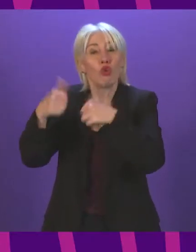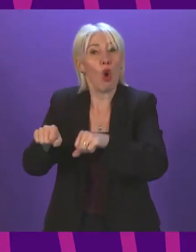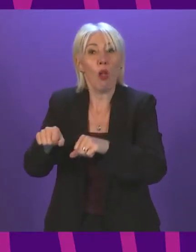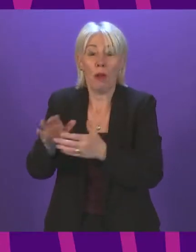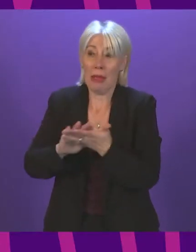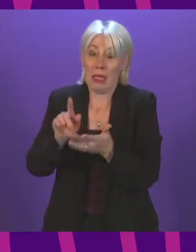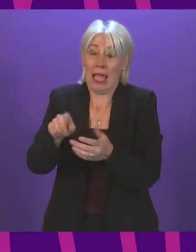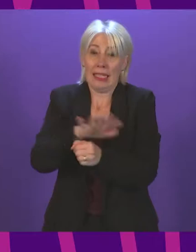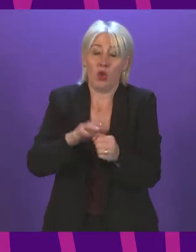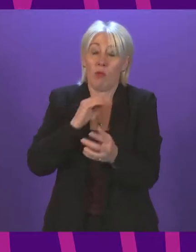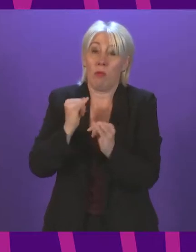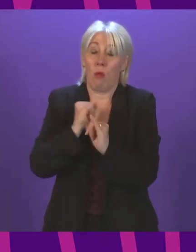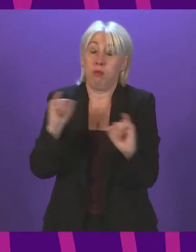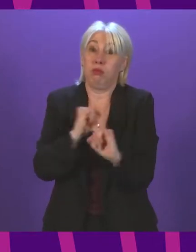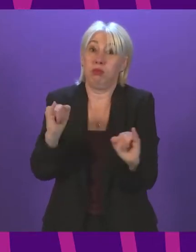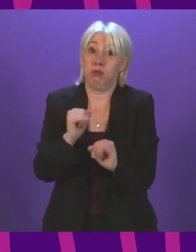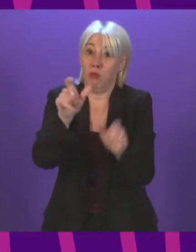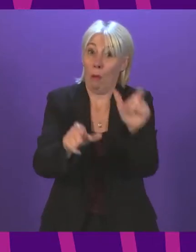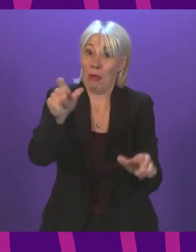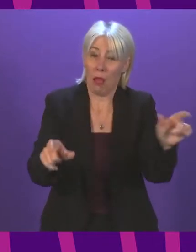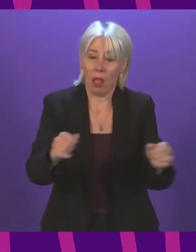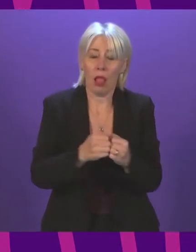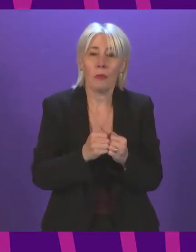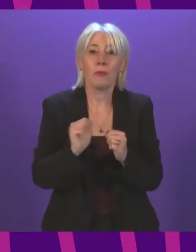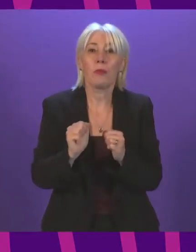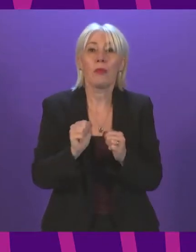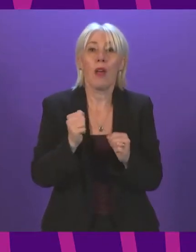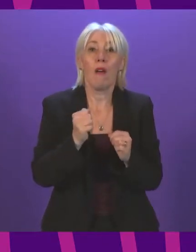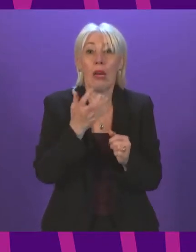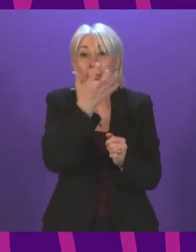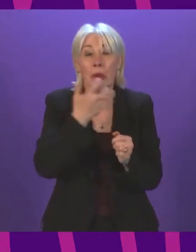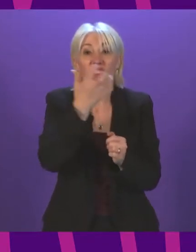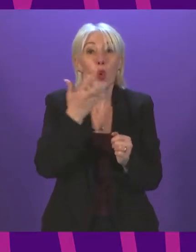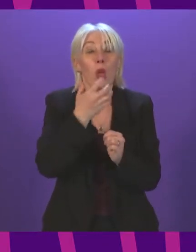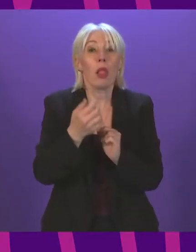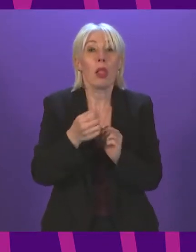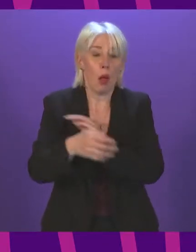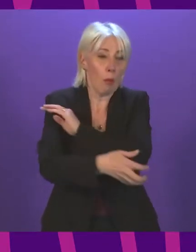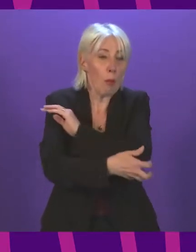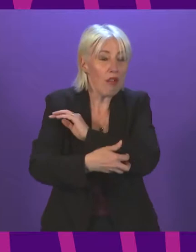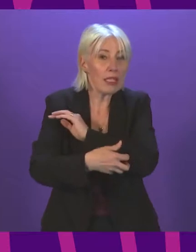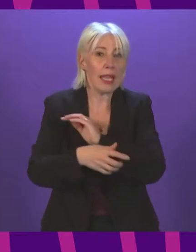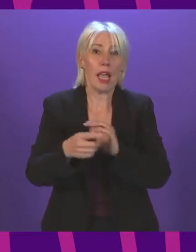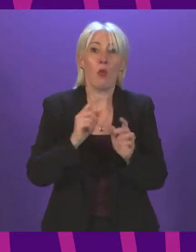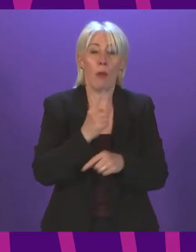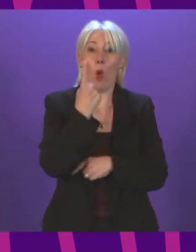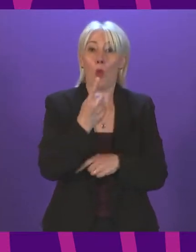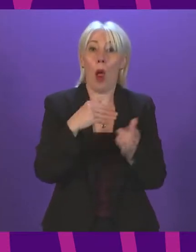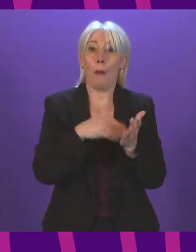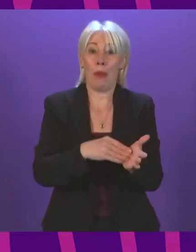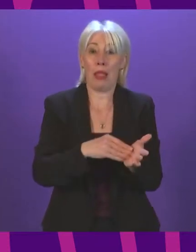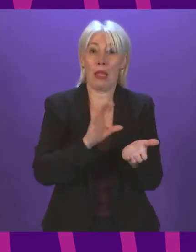In relation to what we are doing to tackle fuel poverty, by the end of this year we will have allocated over £1 billion since